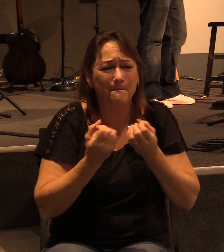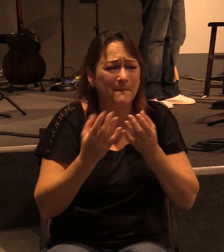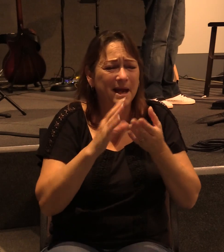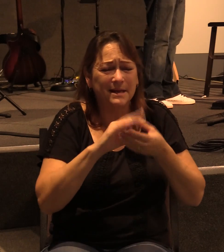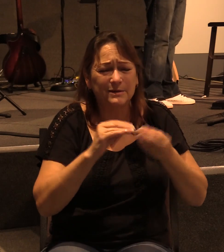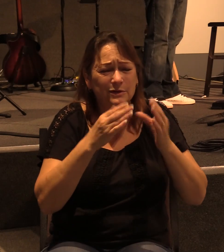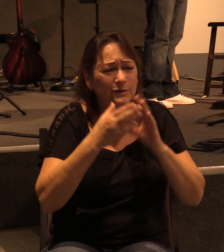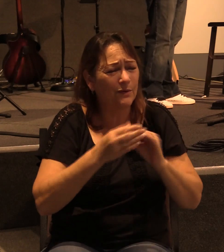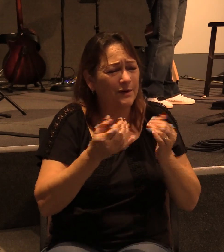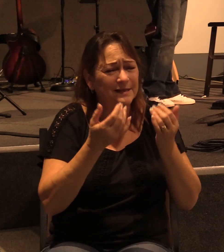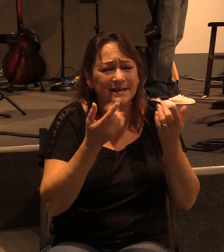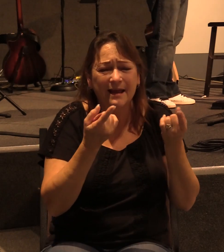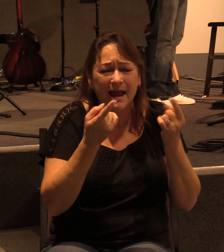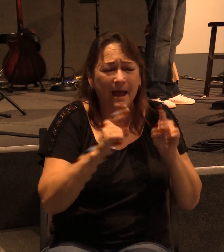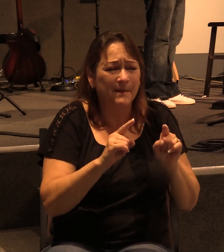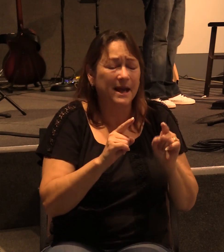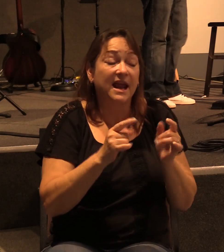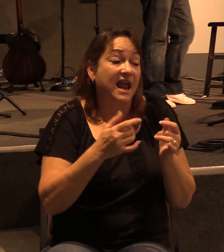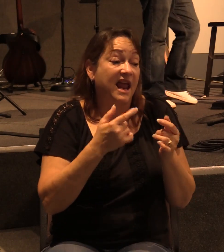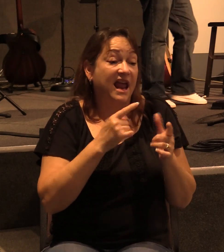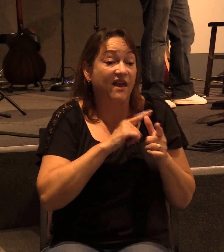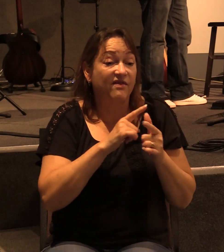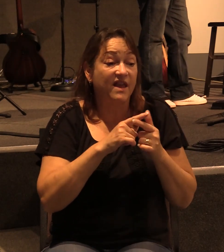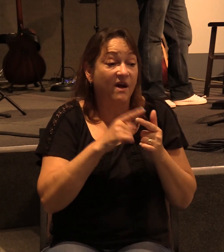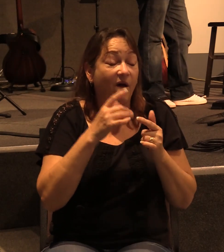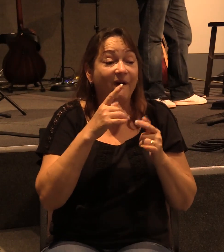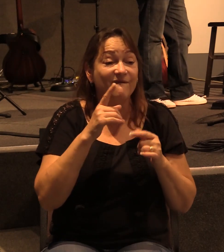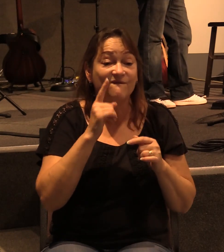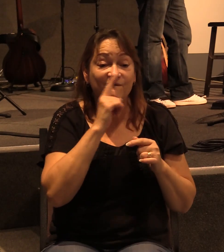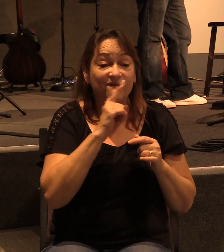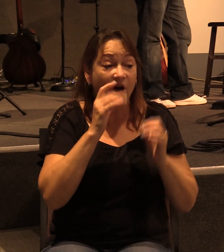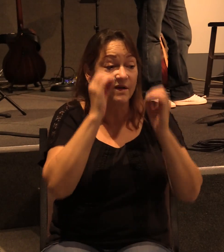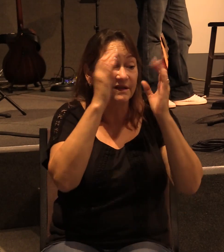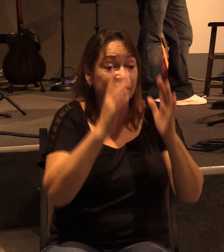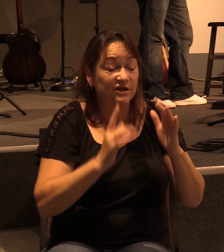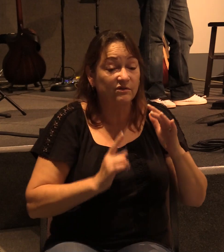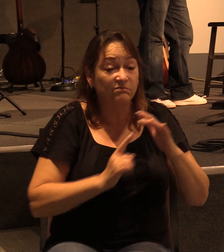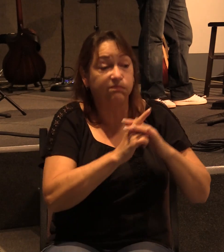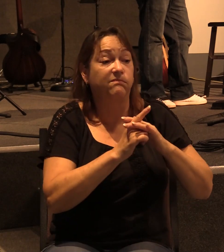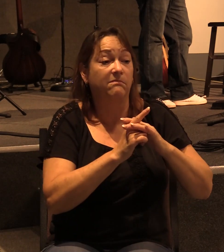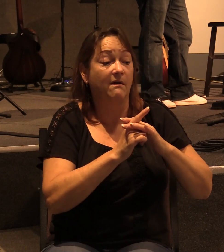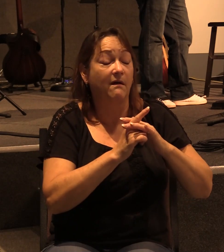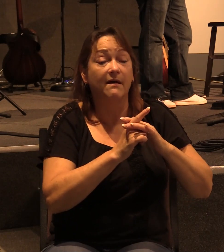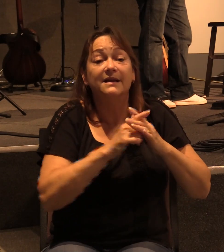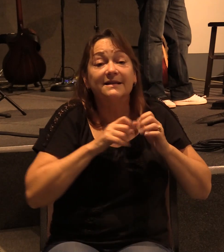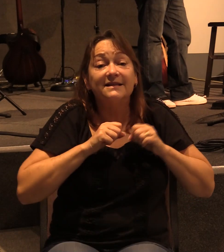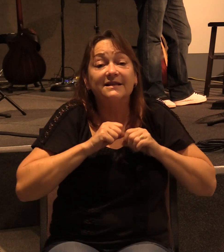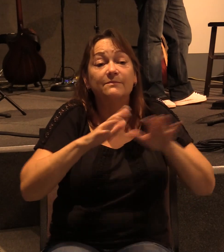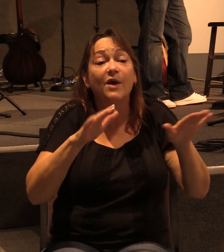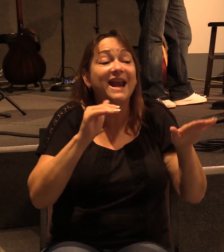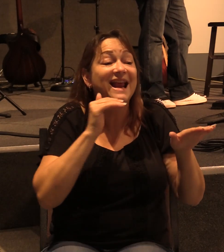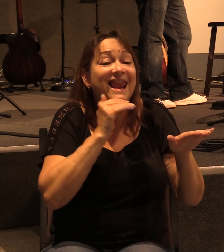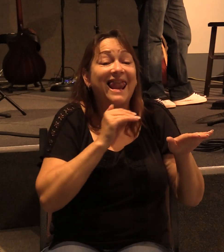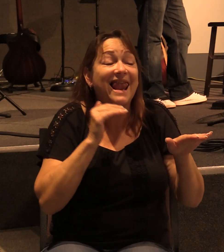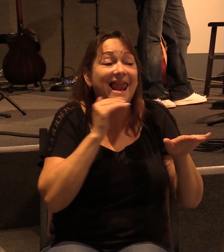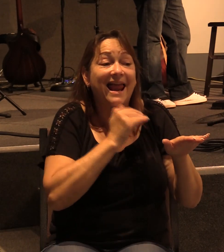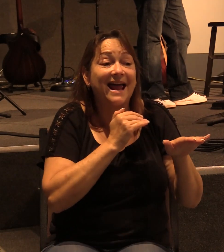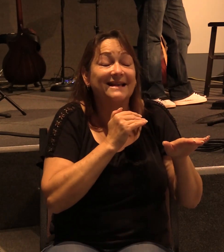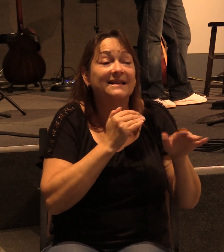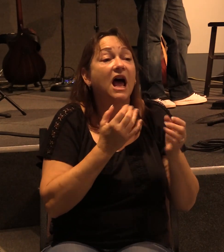teachers coming in and spreading heresies and lies and things like that a lot of opportunity for division